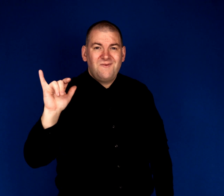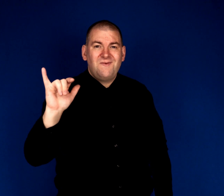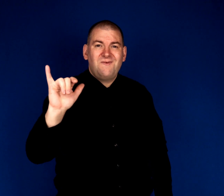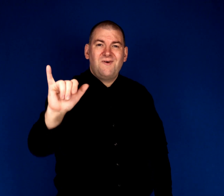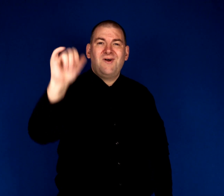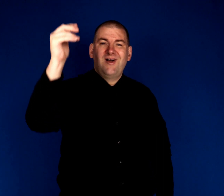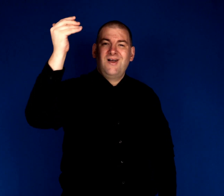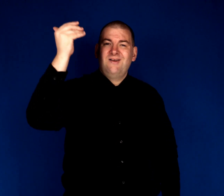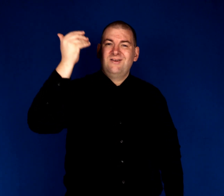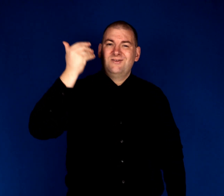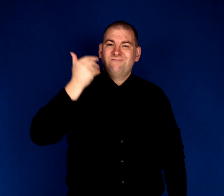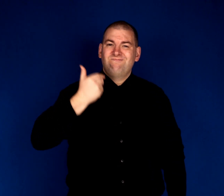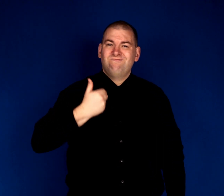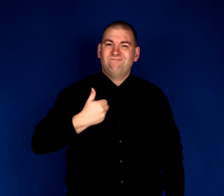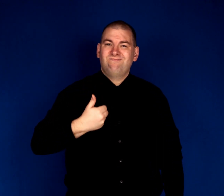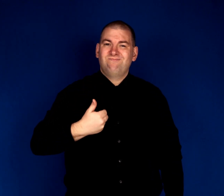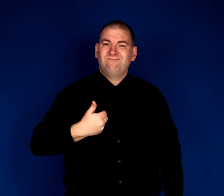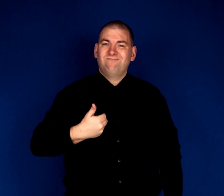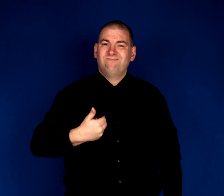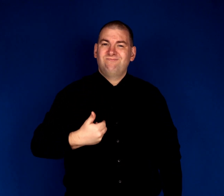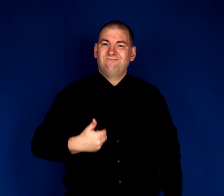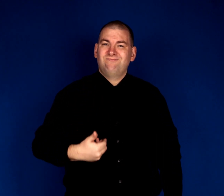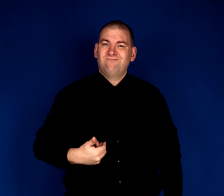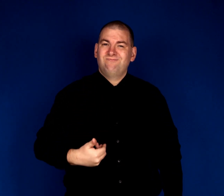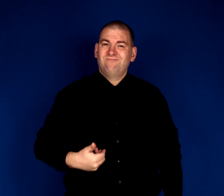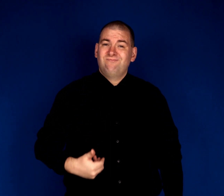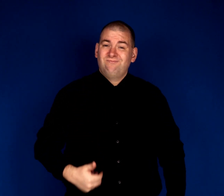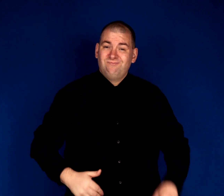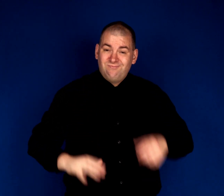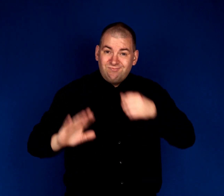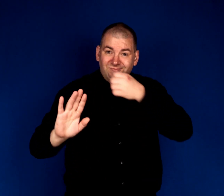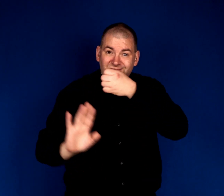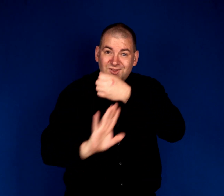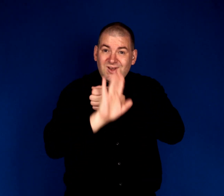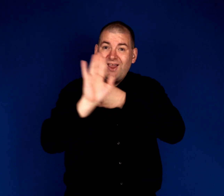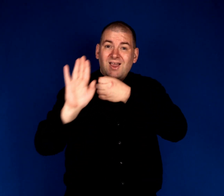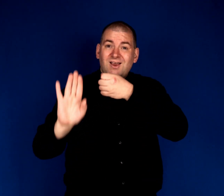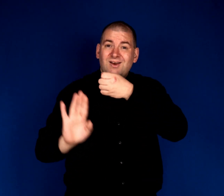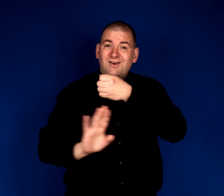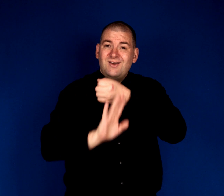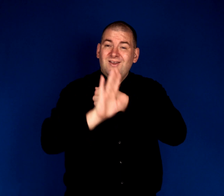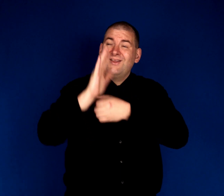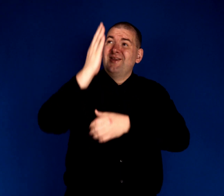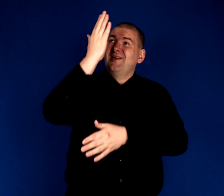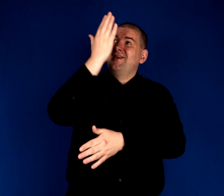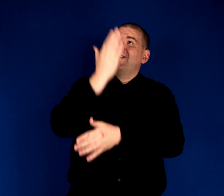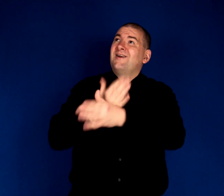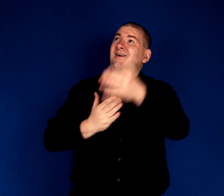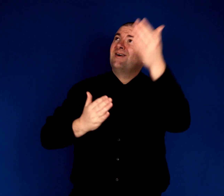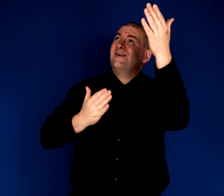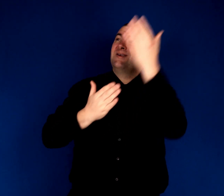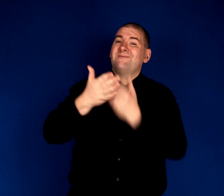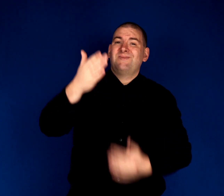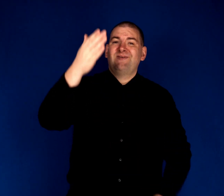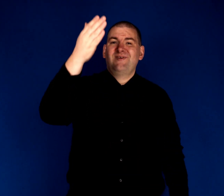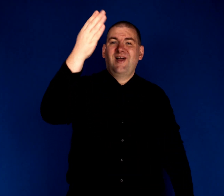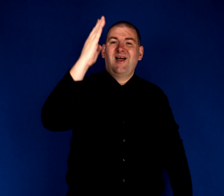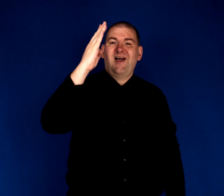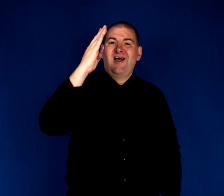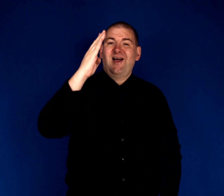Sheltered safe within the arms of God.